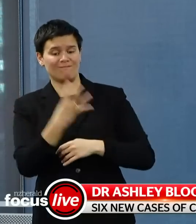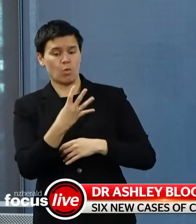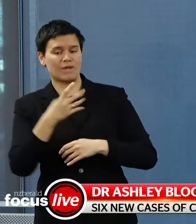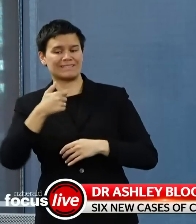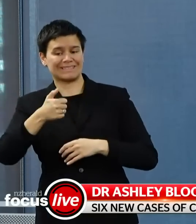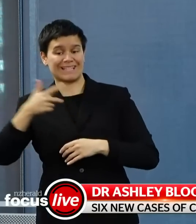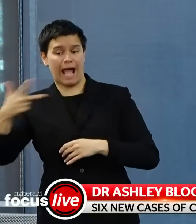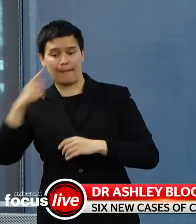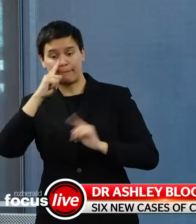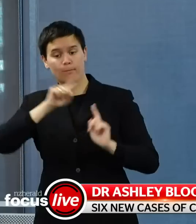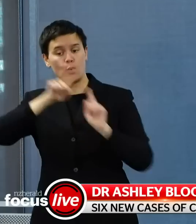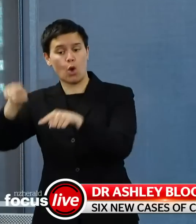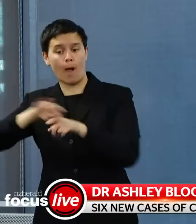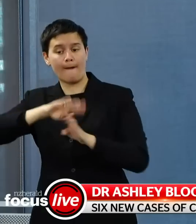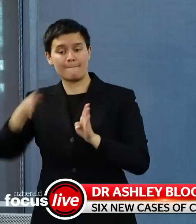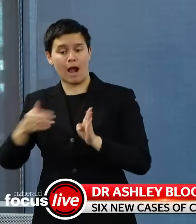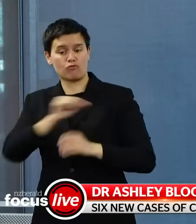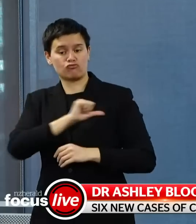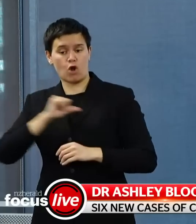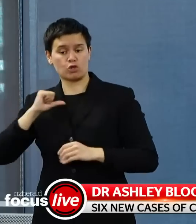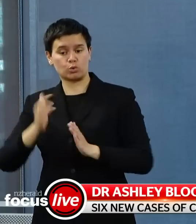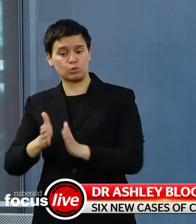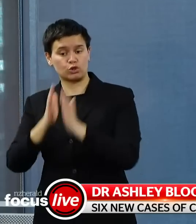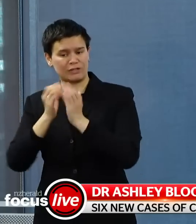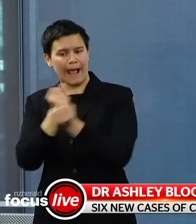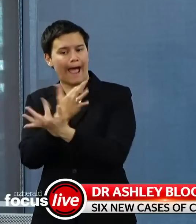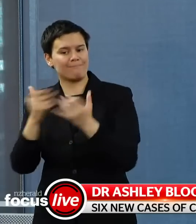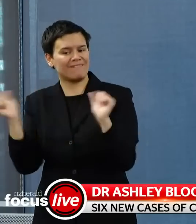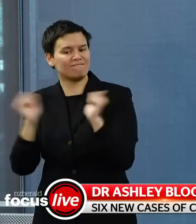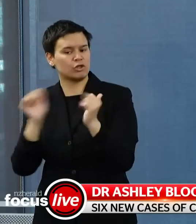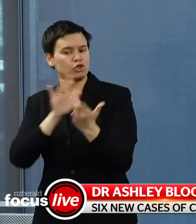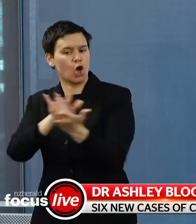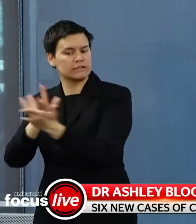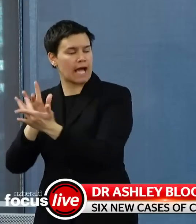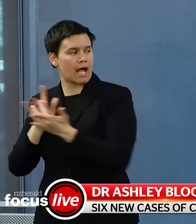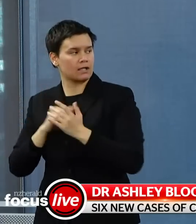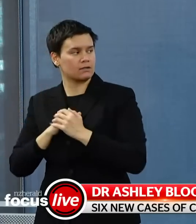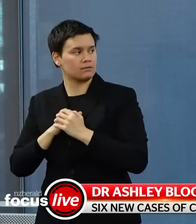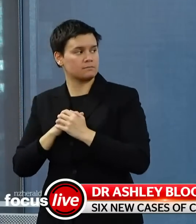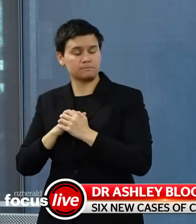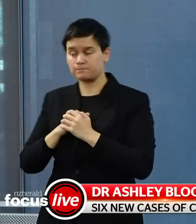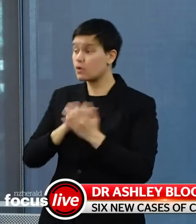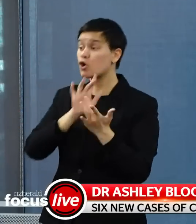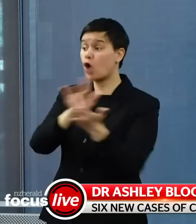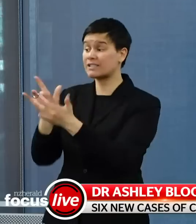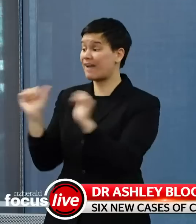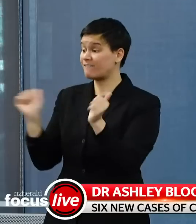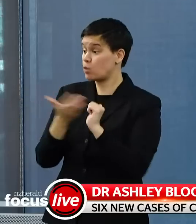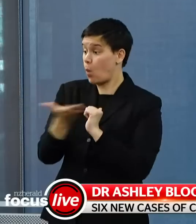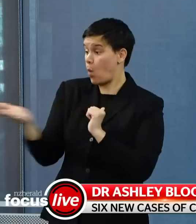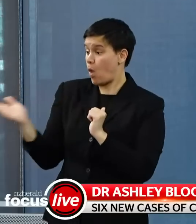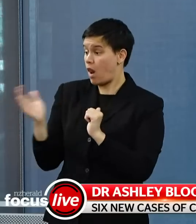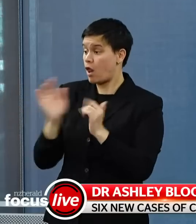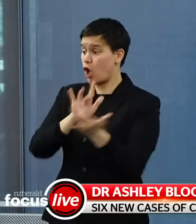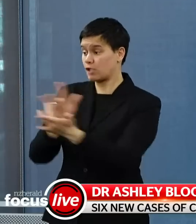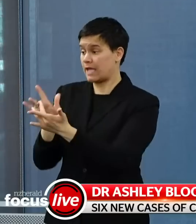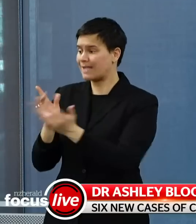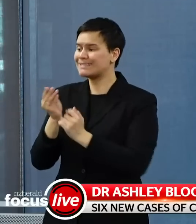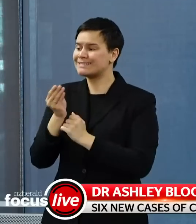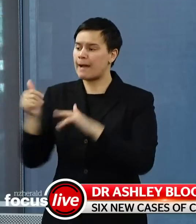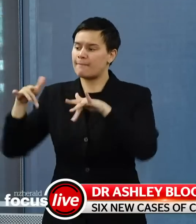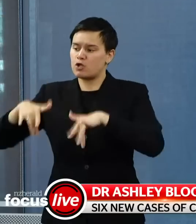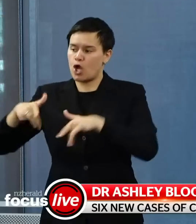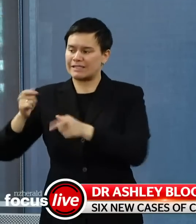Well the contact was made with all of them. Not all have been tested and there may be reasons for that including their age, but